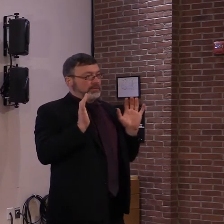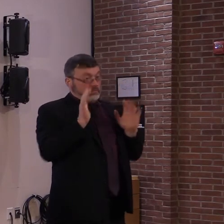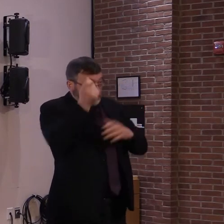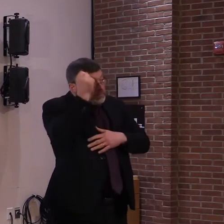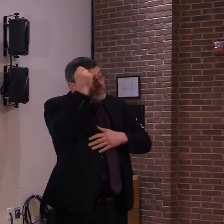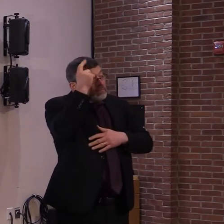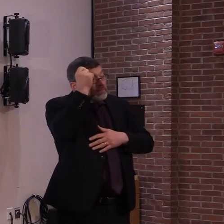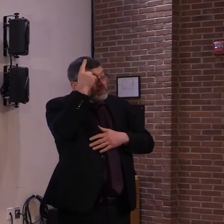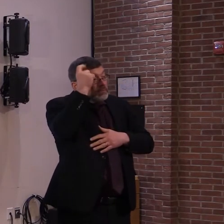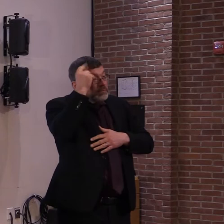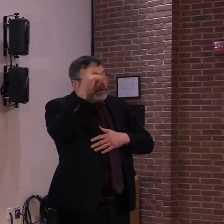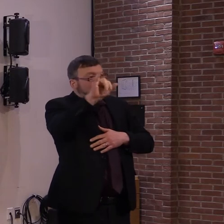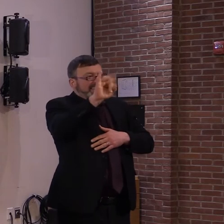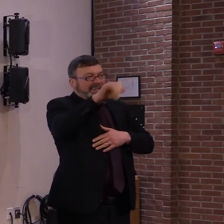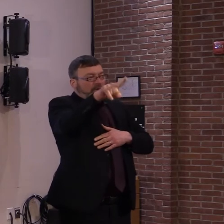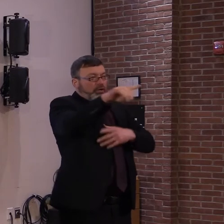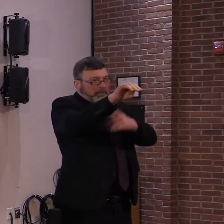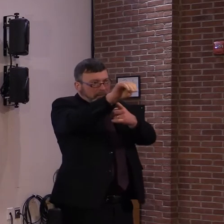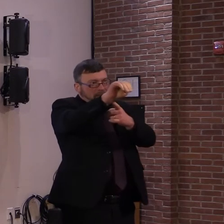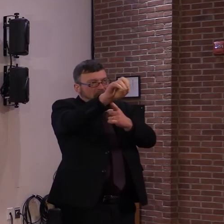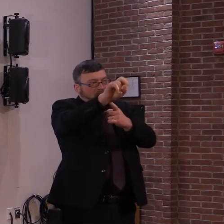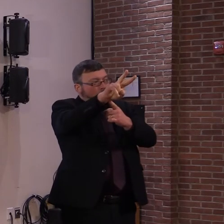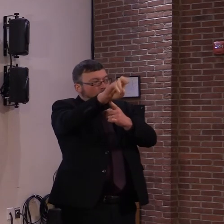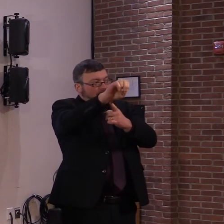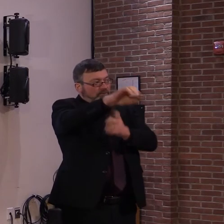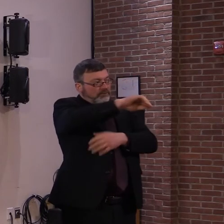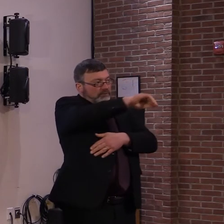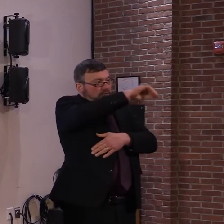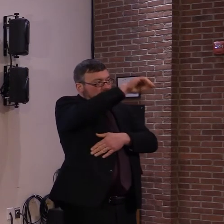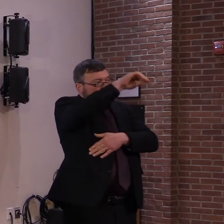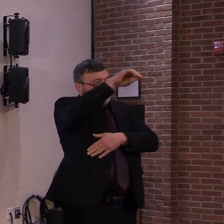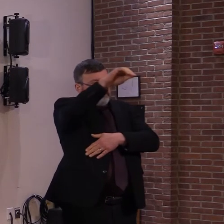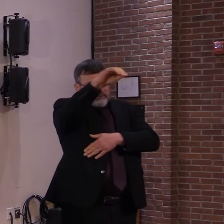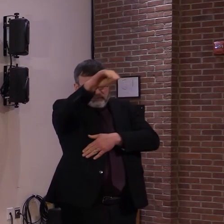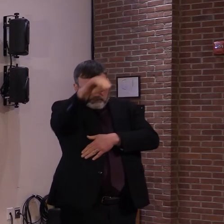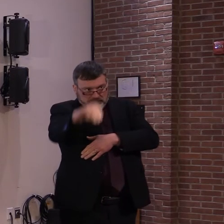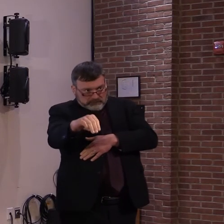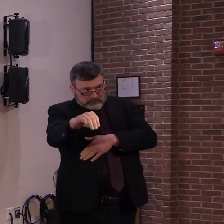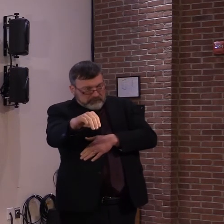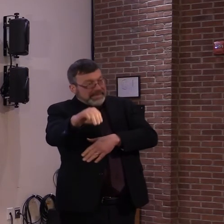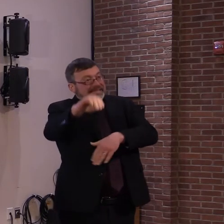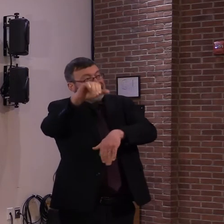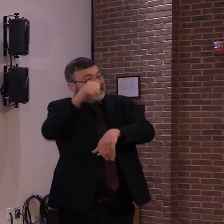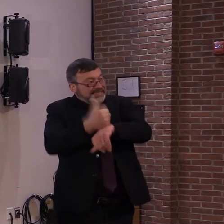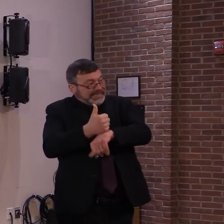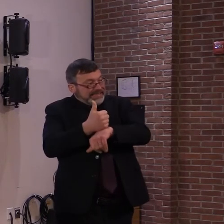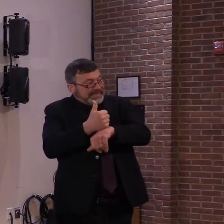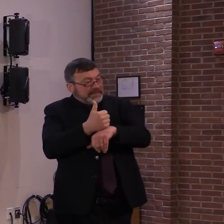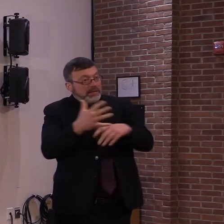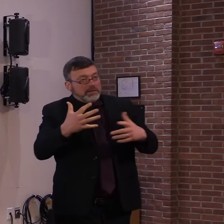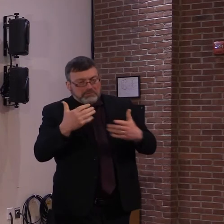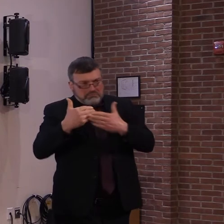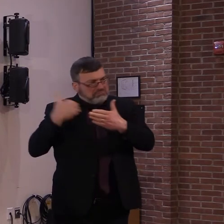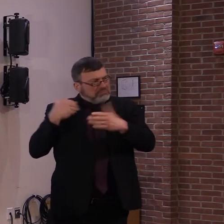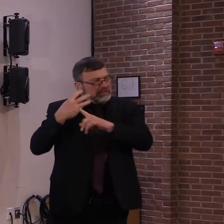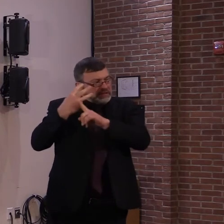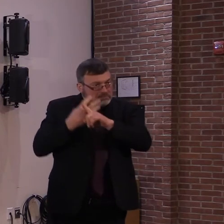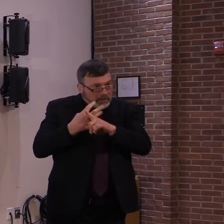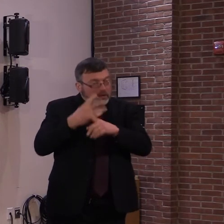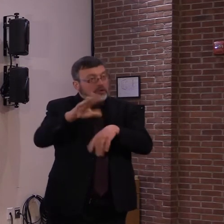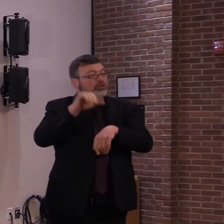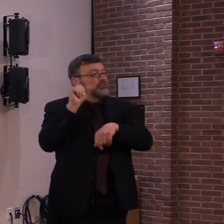six months, um, then, uh, that would be, uh, you would be eligible at that point. But a second